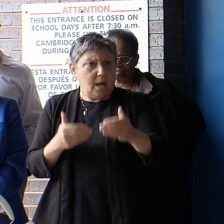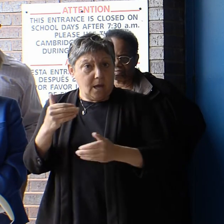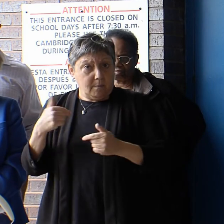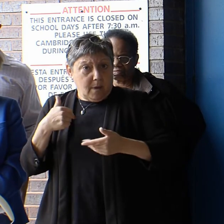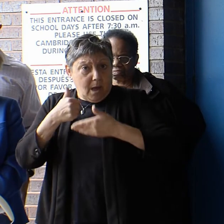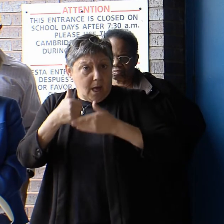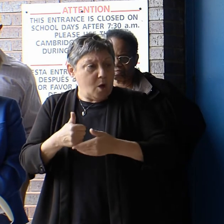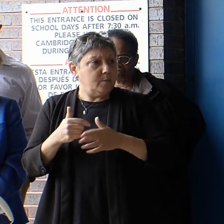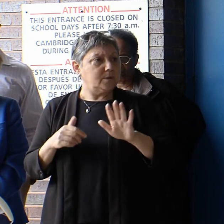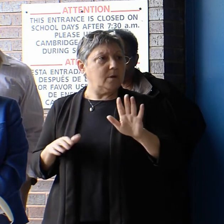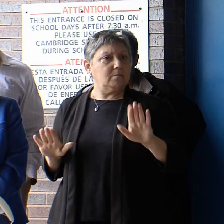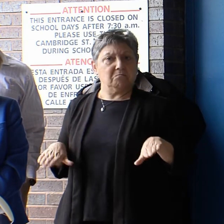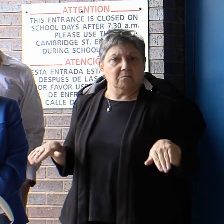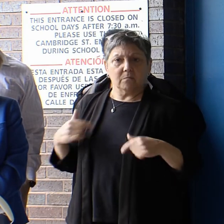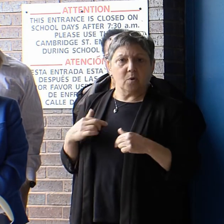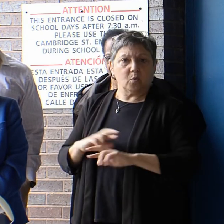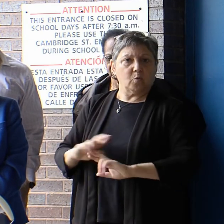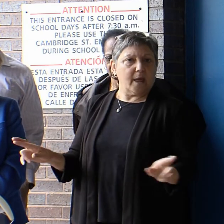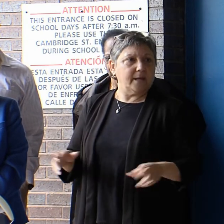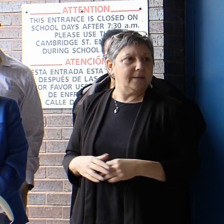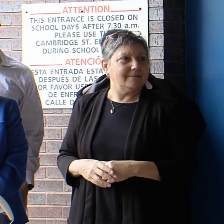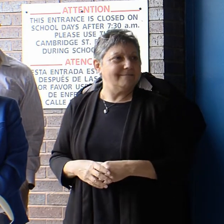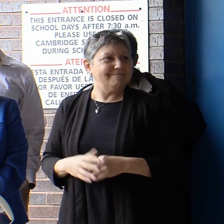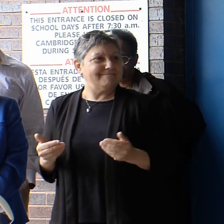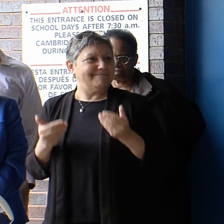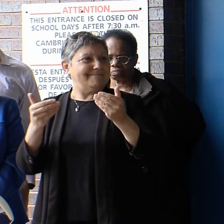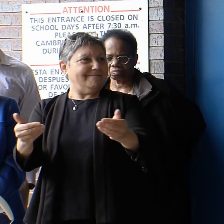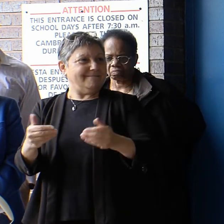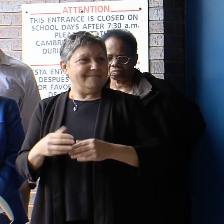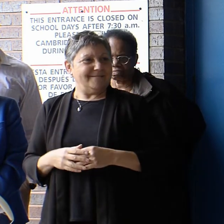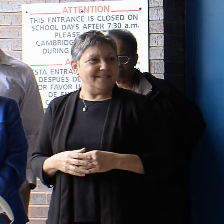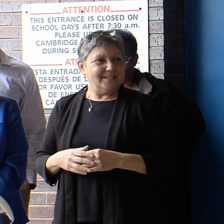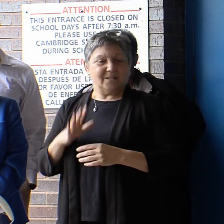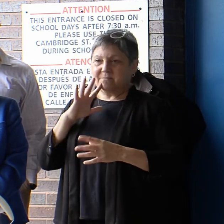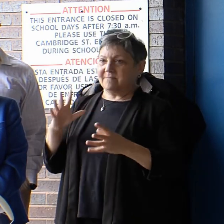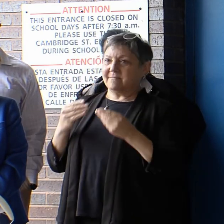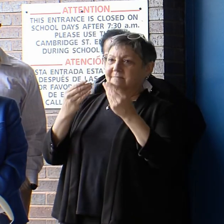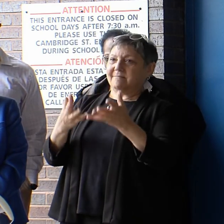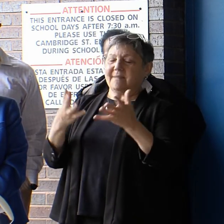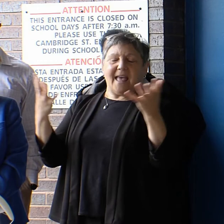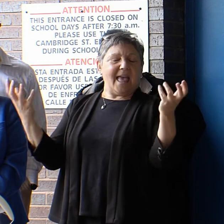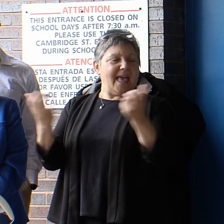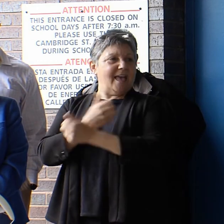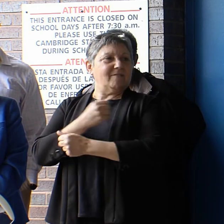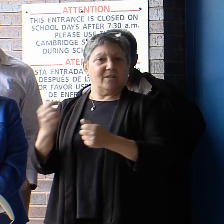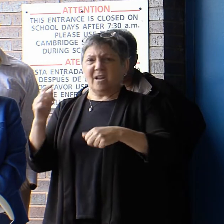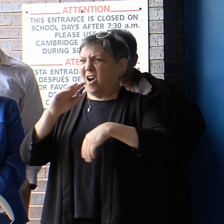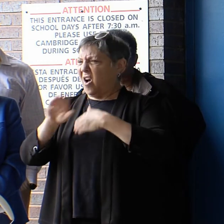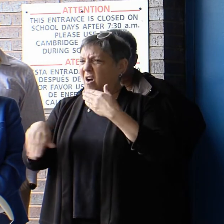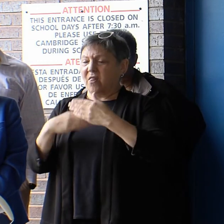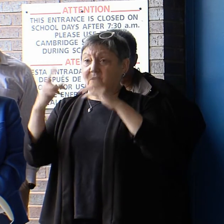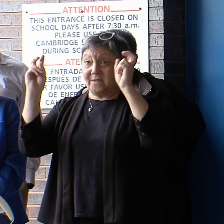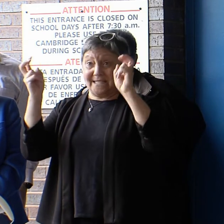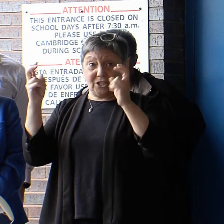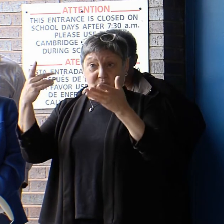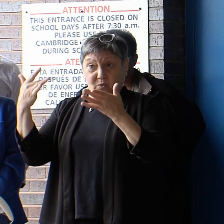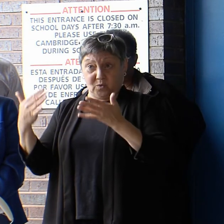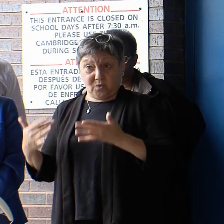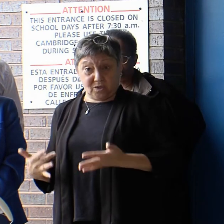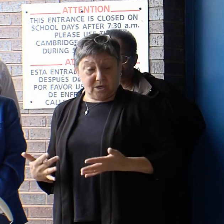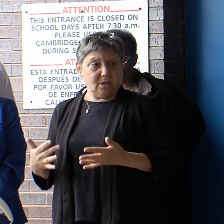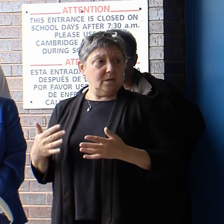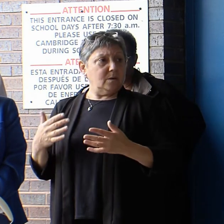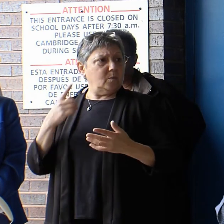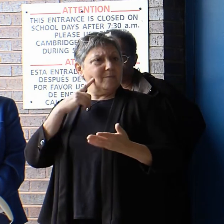ready and moving forward to deliver on all of the issues that we just discussed as a city over the last